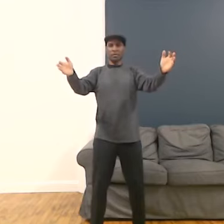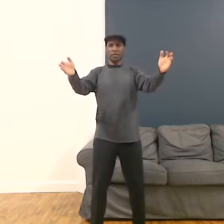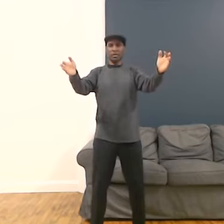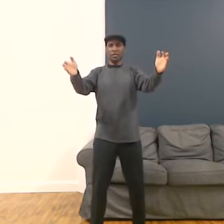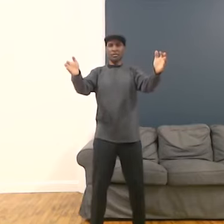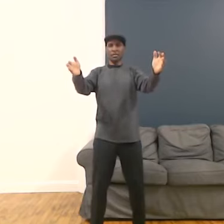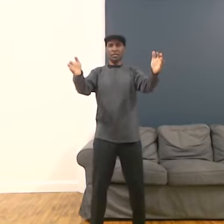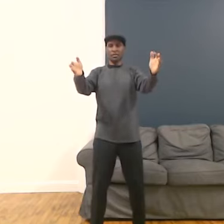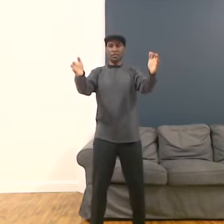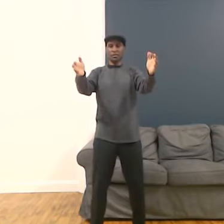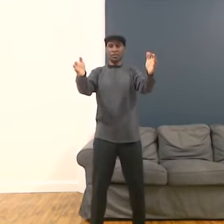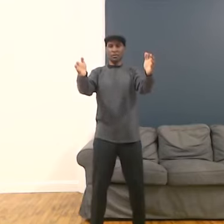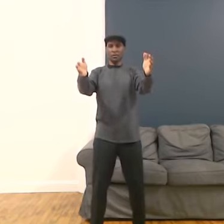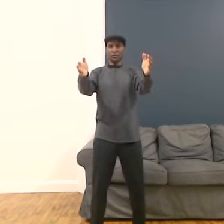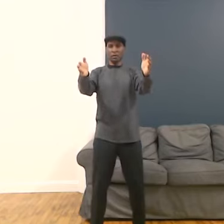Without touching. Moving forward.